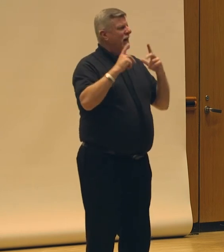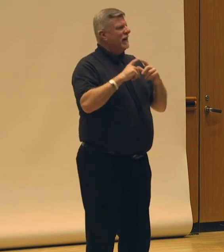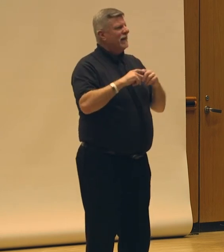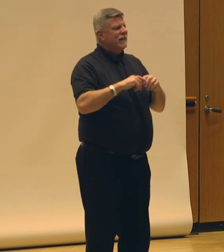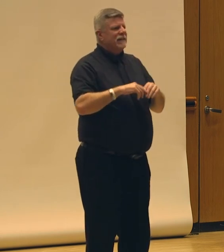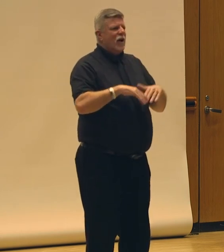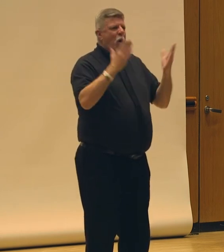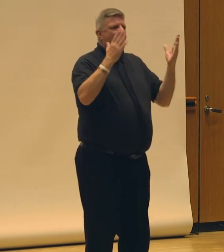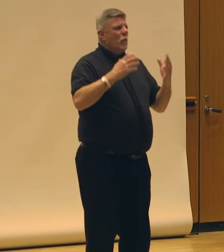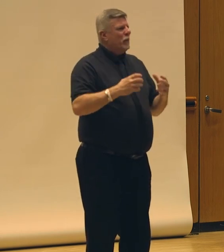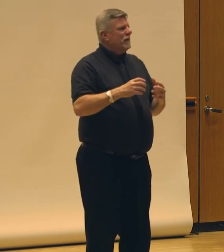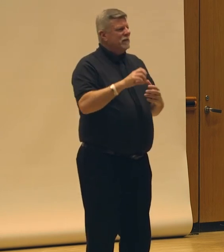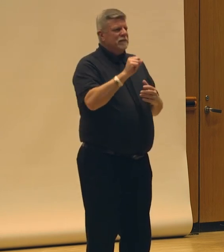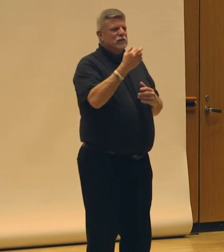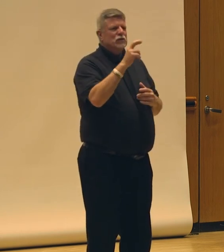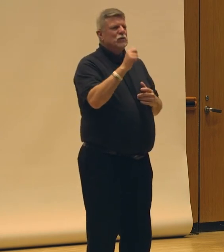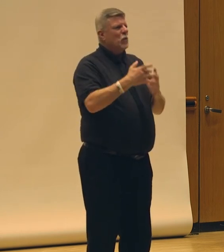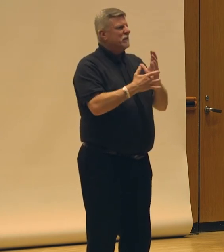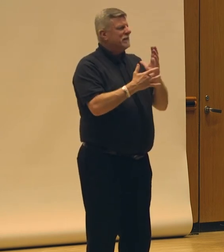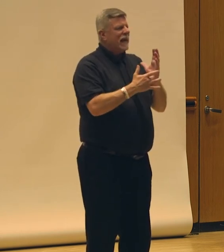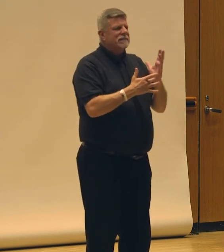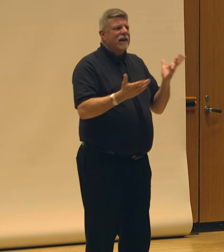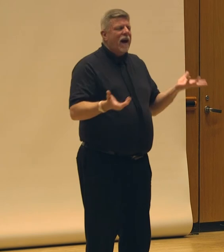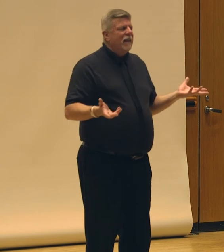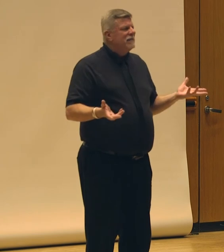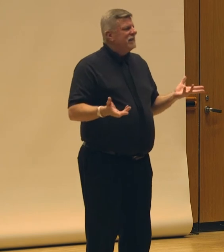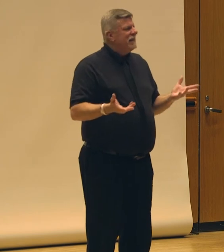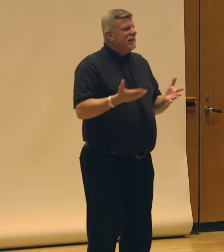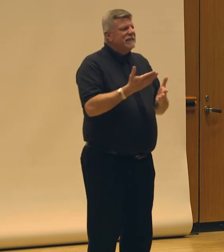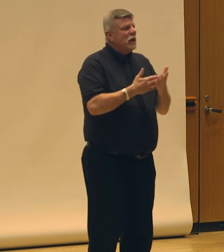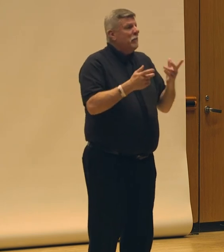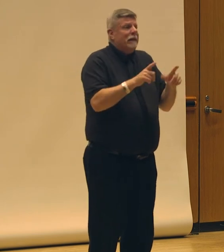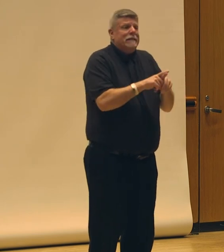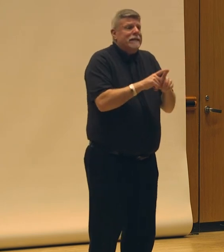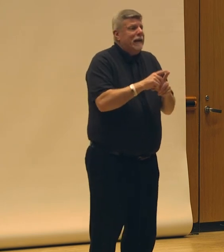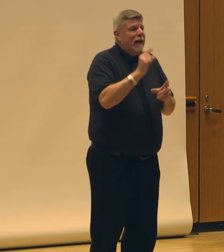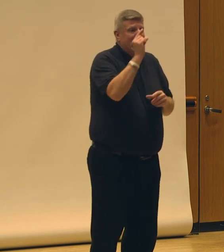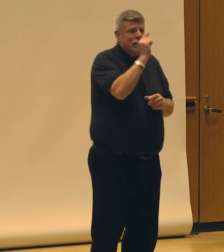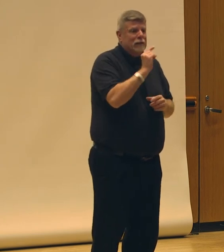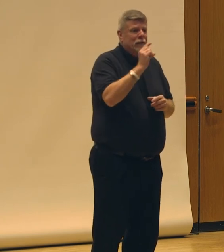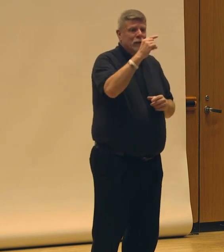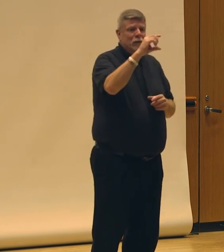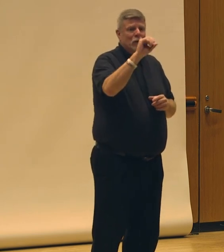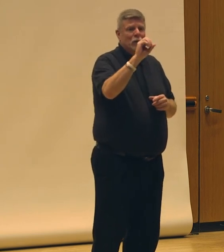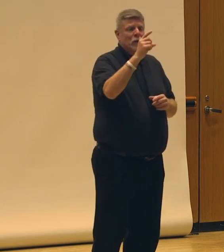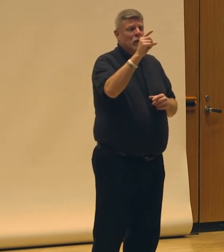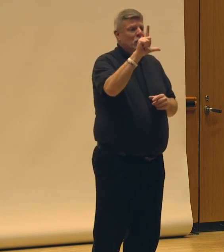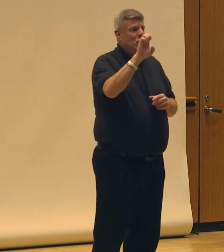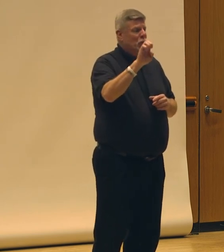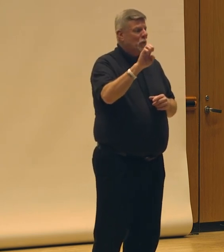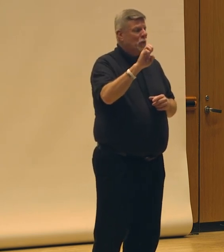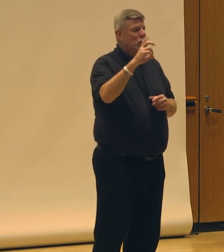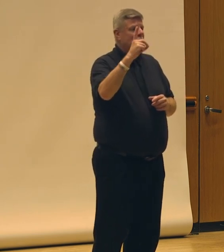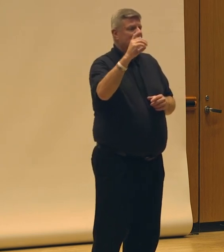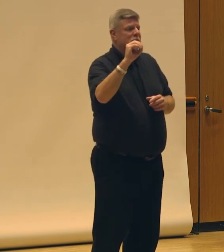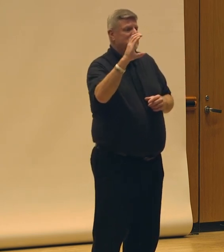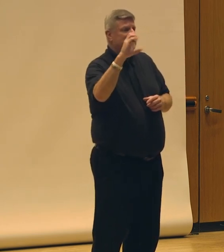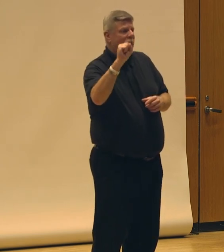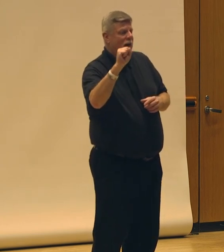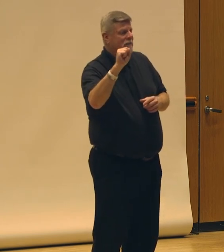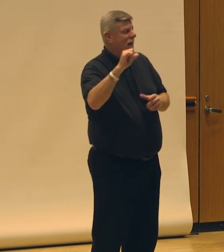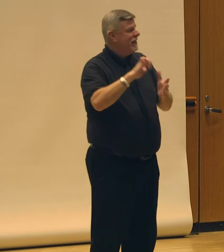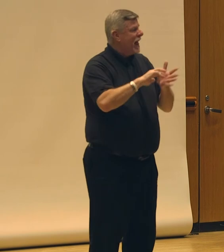technology. Even as simple as Google Docs, like when everyone has editing power, and